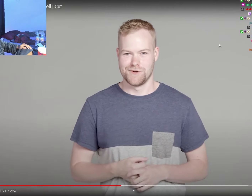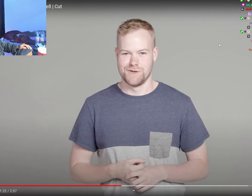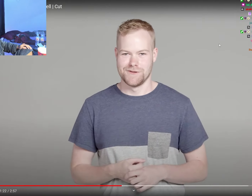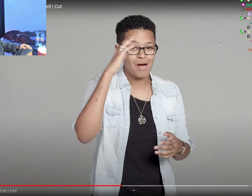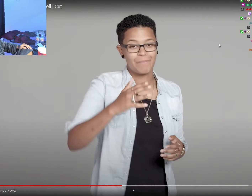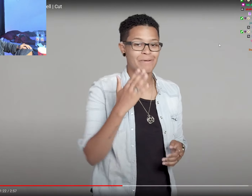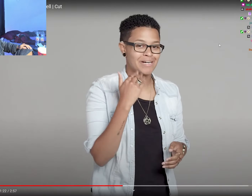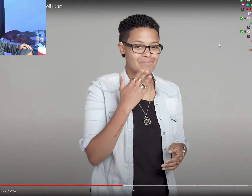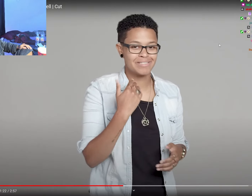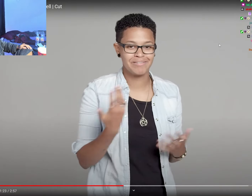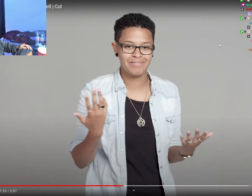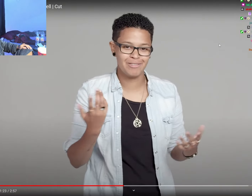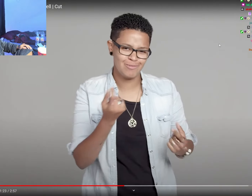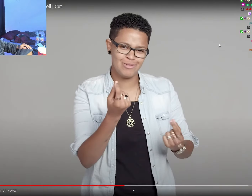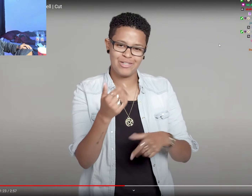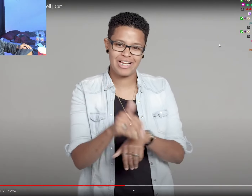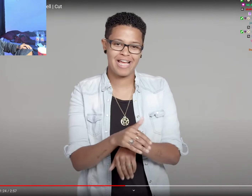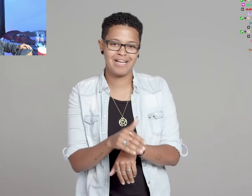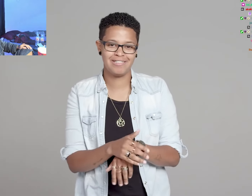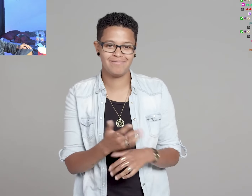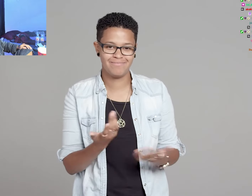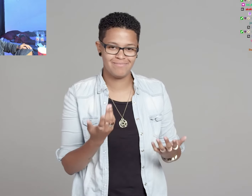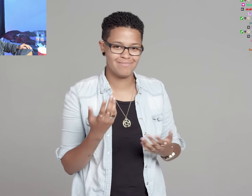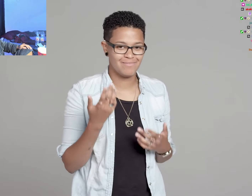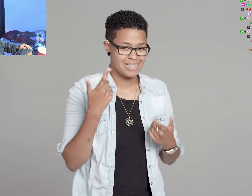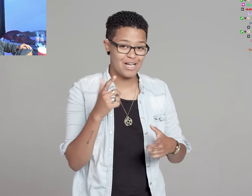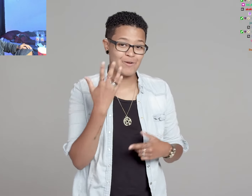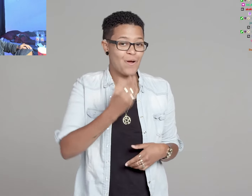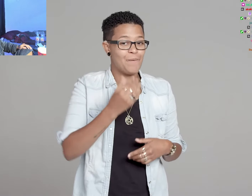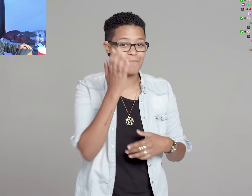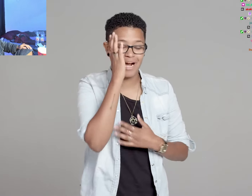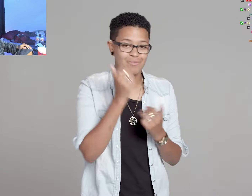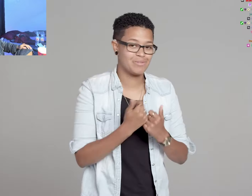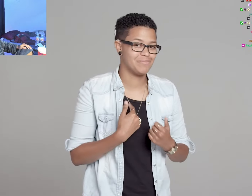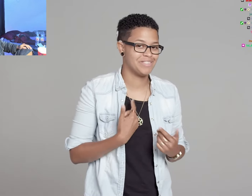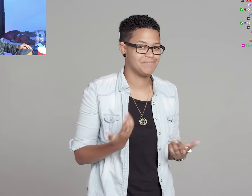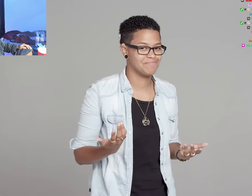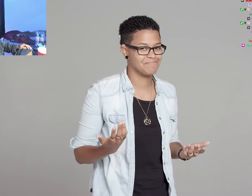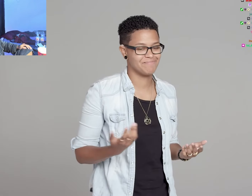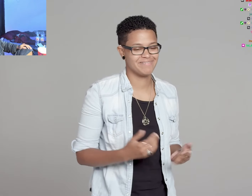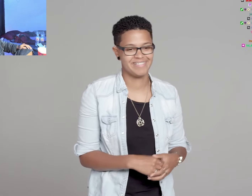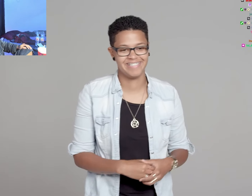Hey, baby, come on What are you doing tonight? Let's hit the sack